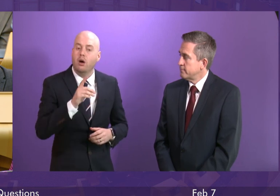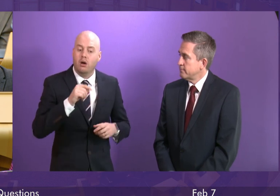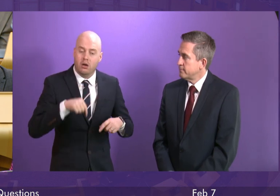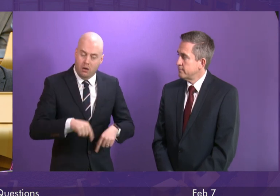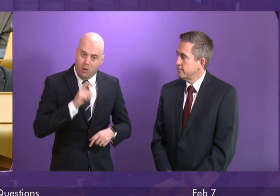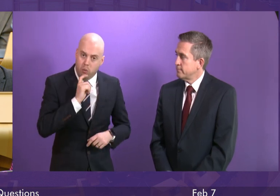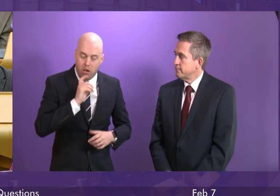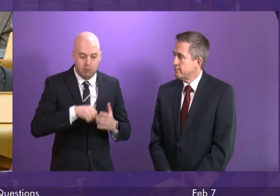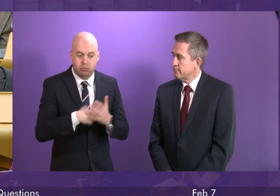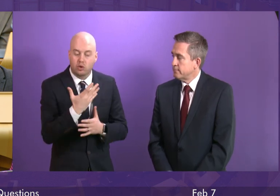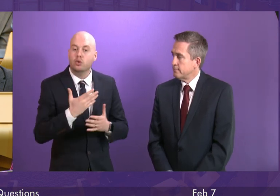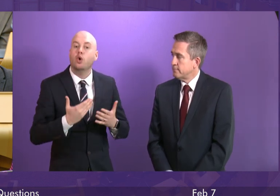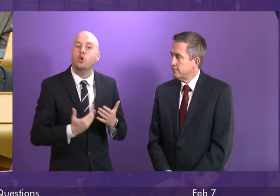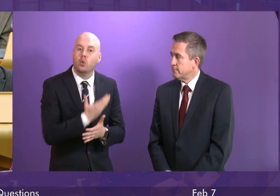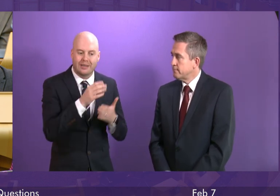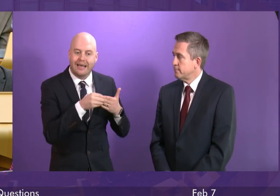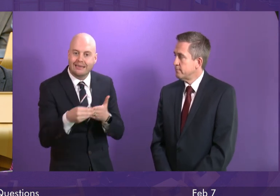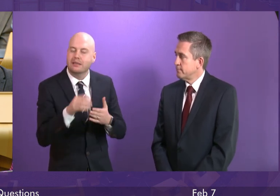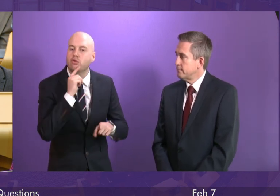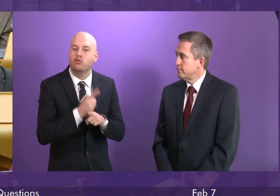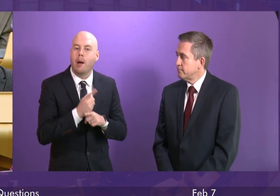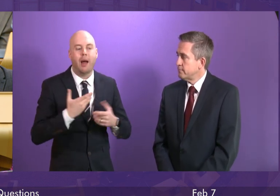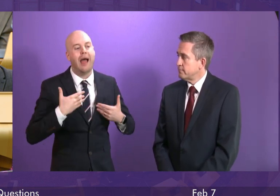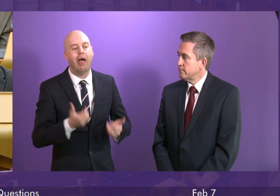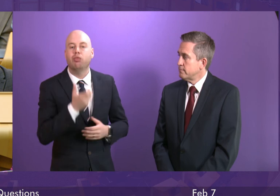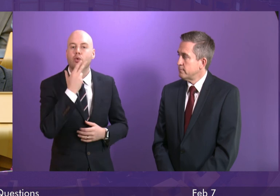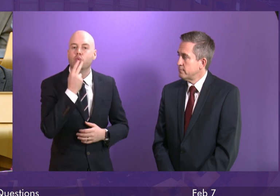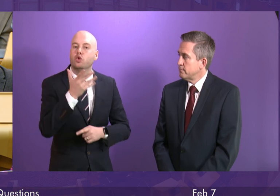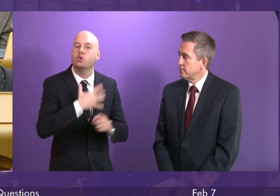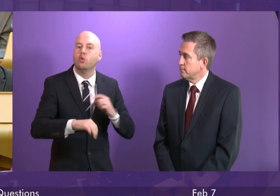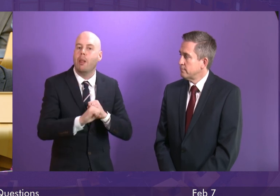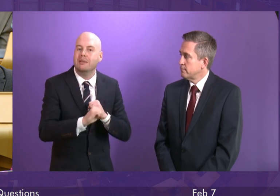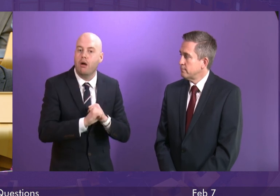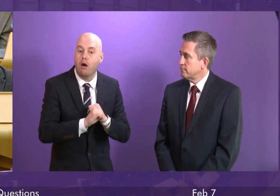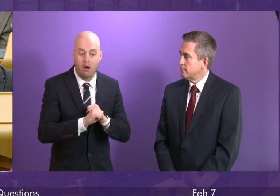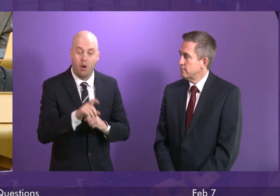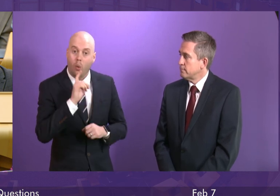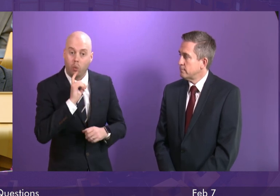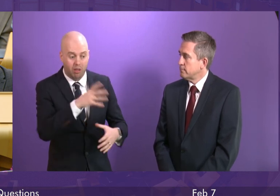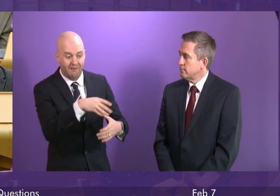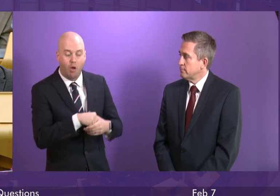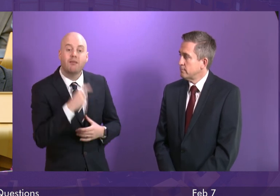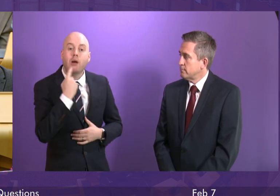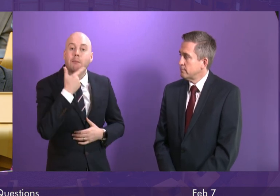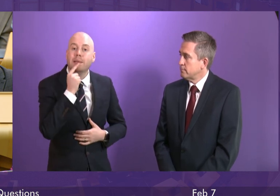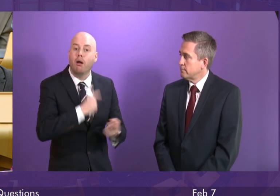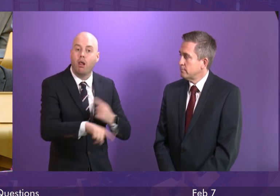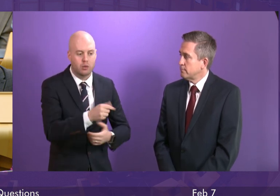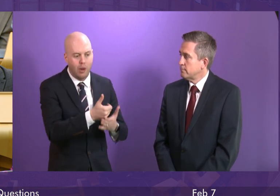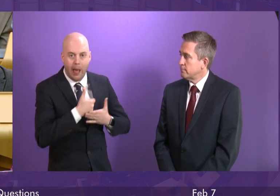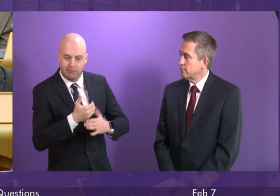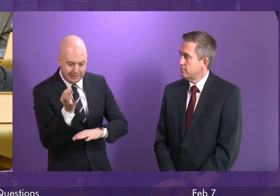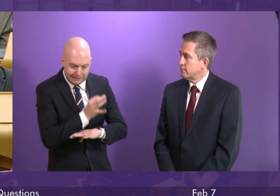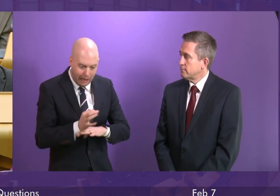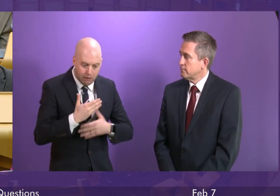the healthy use of social media and screen time The guidance will be designed in collaboration with young people and will seek to address some of the issues they face around